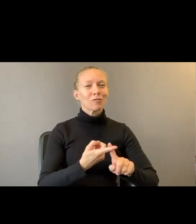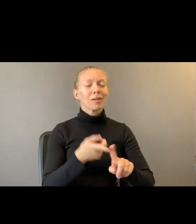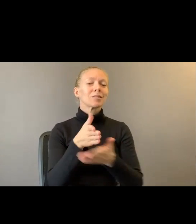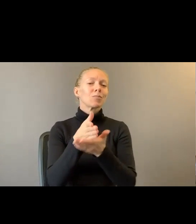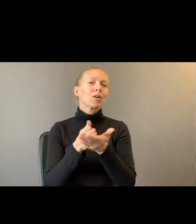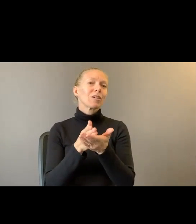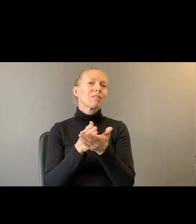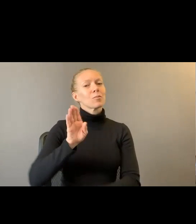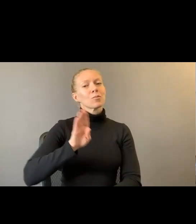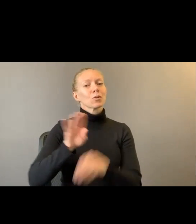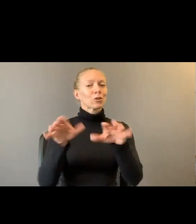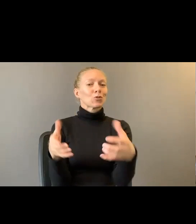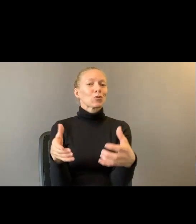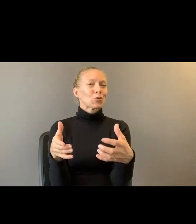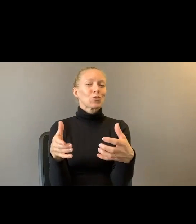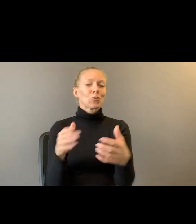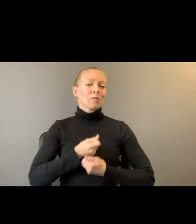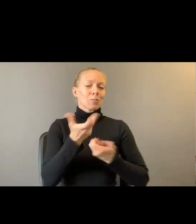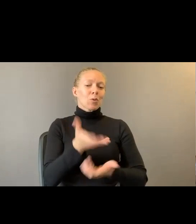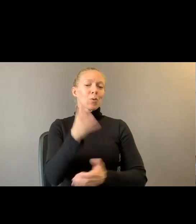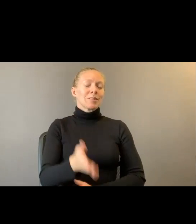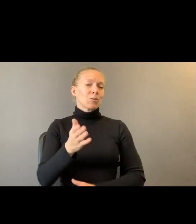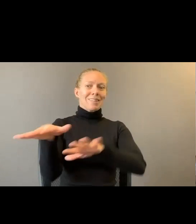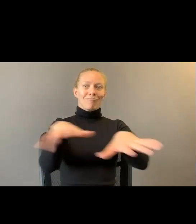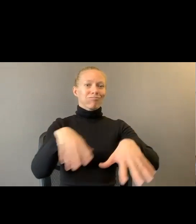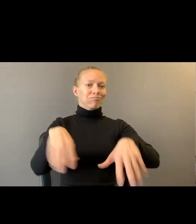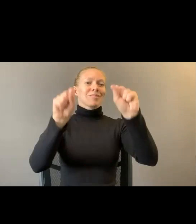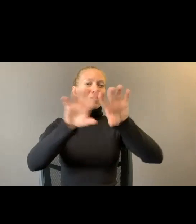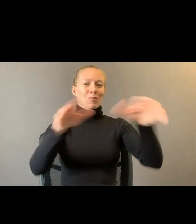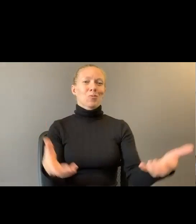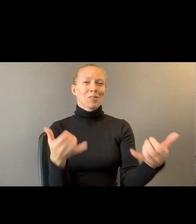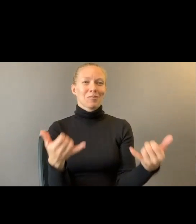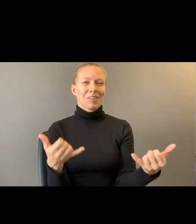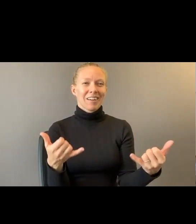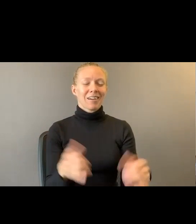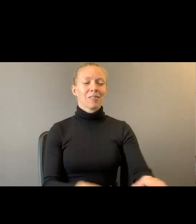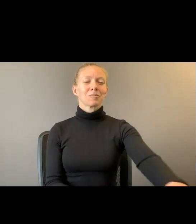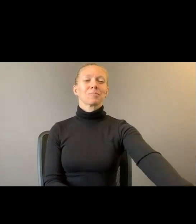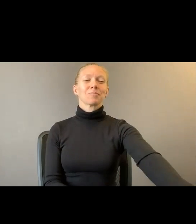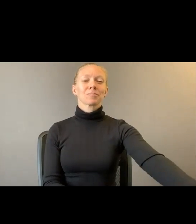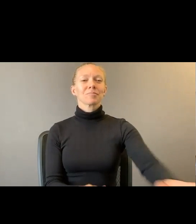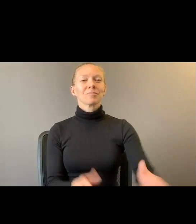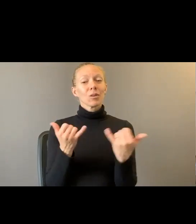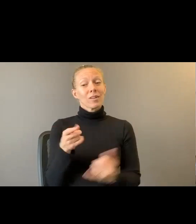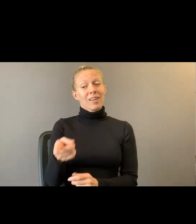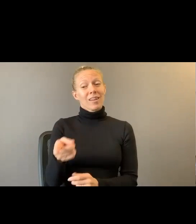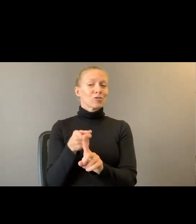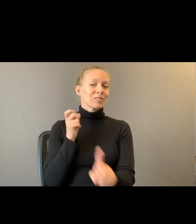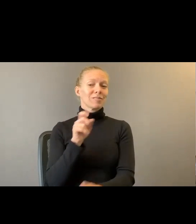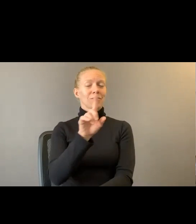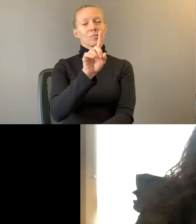that seem to be taking over the world right now. But she's coming to us from her home state of Delaware today.